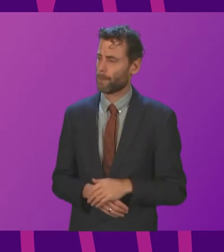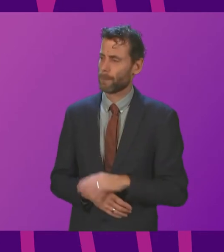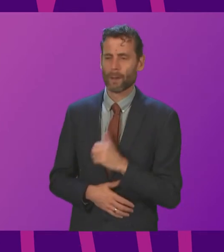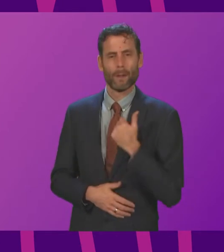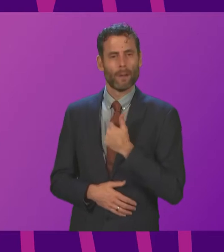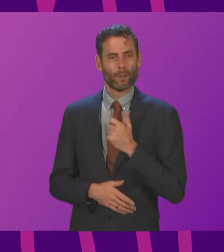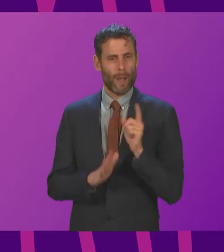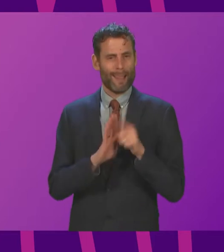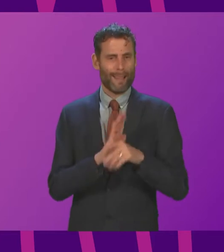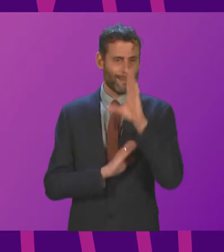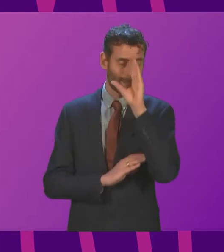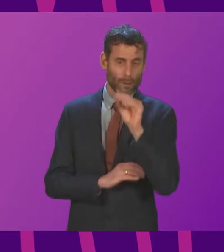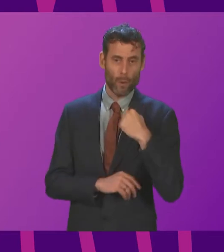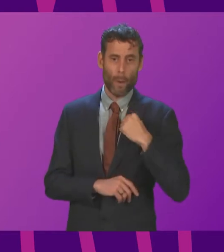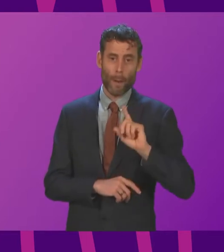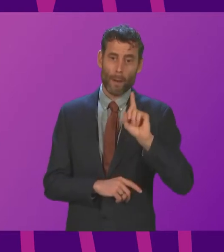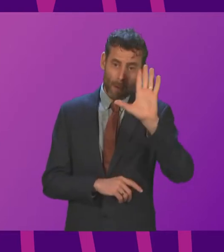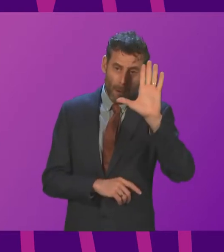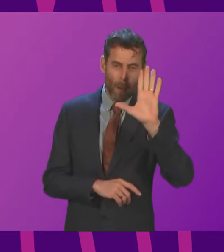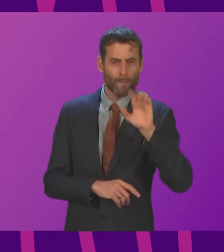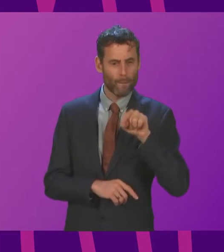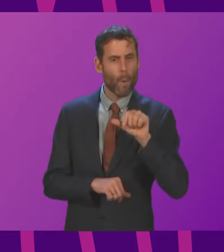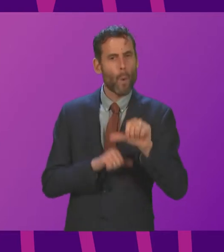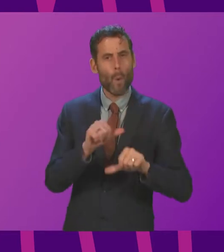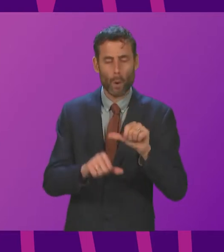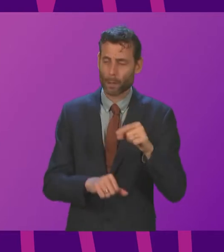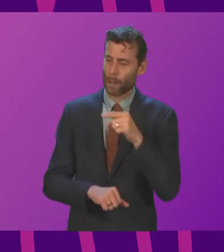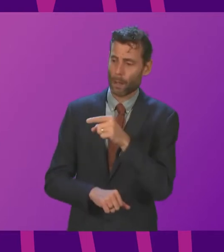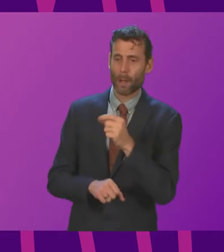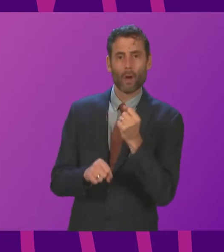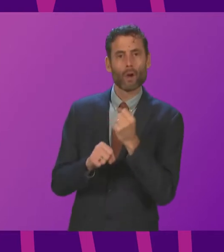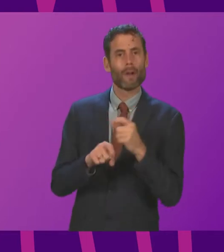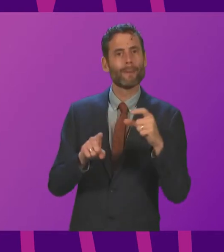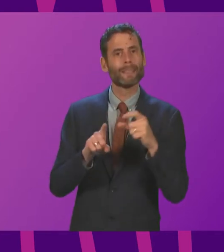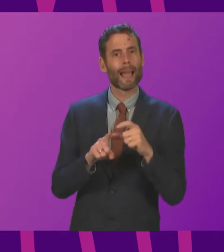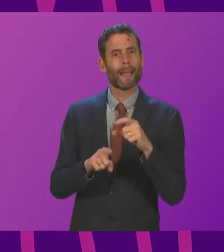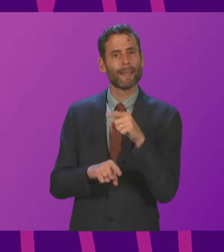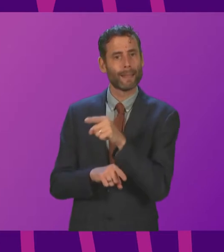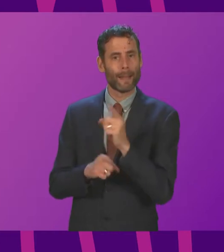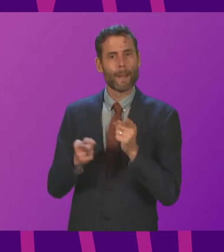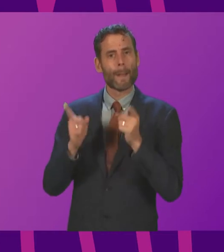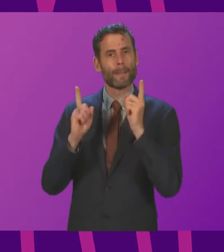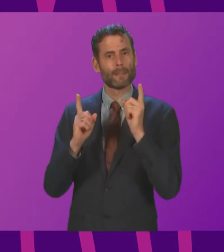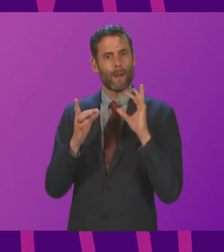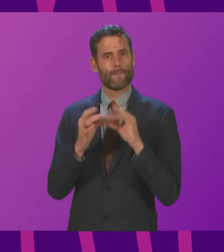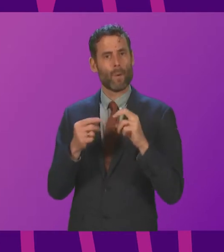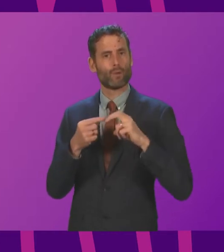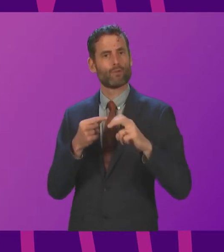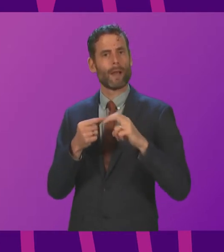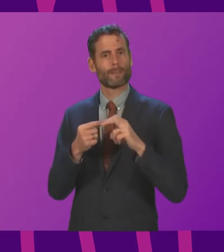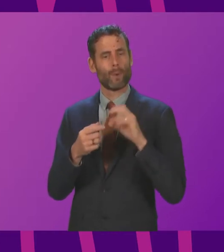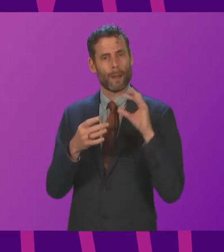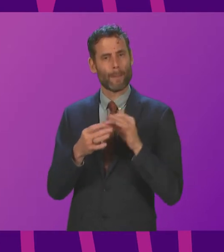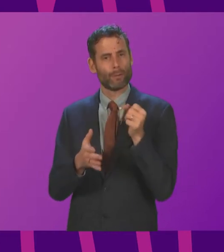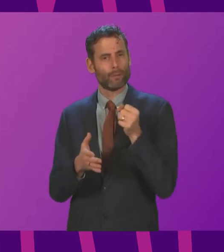late notification on my point of order. I seek your guidance over comments made by Graeme Day, the Minister responsible for transport relating to